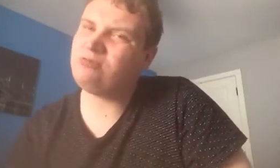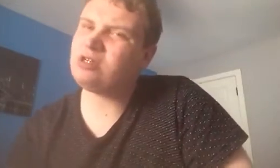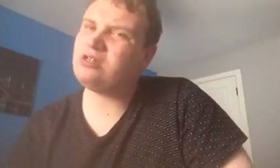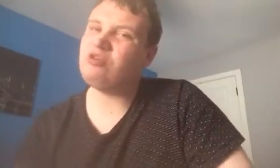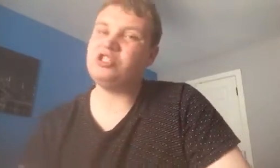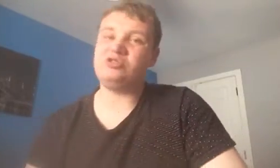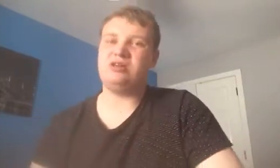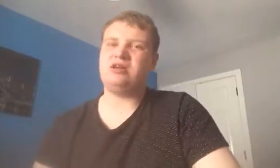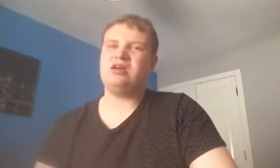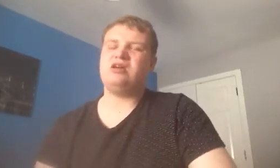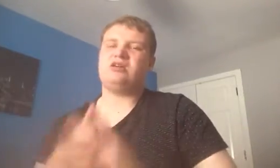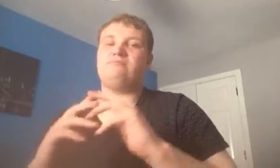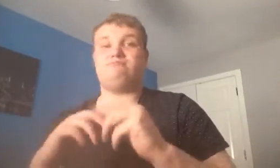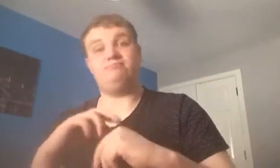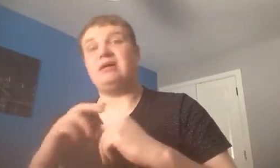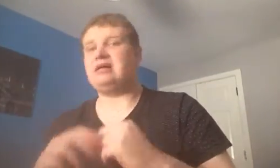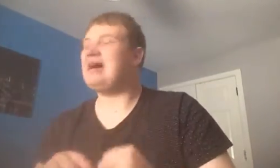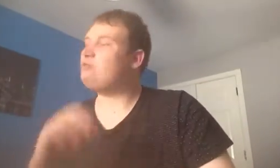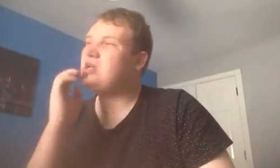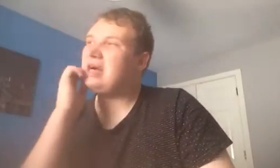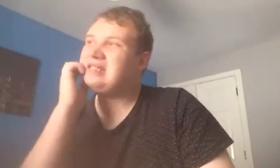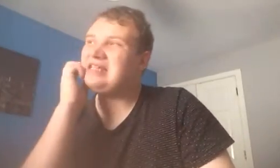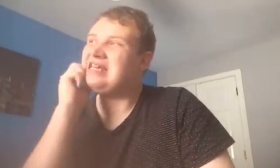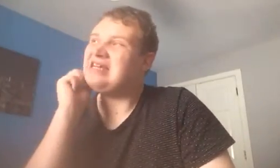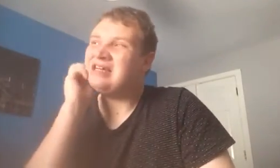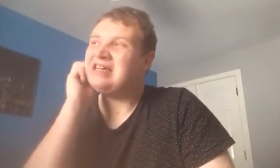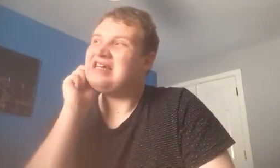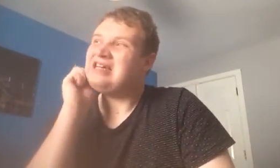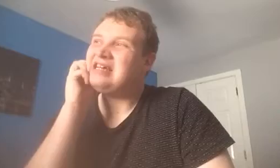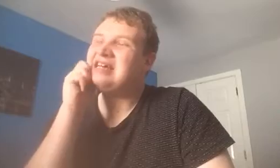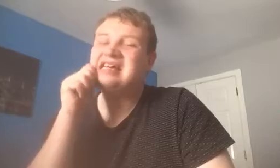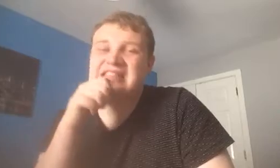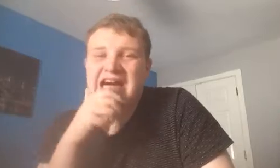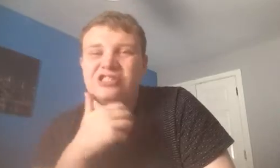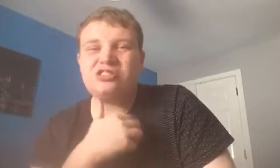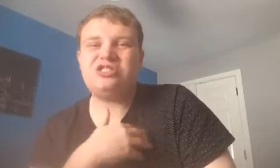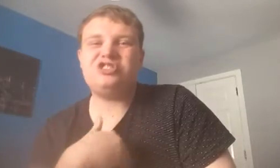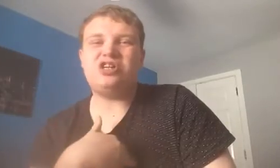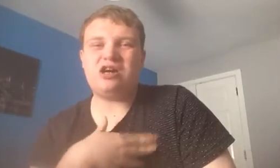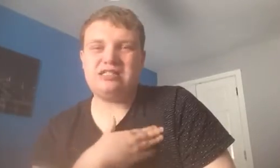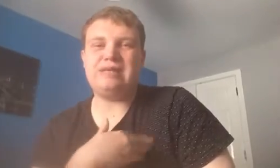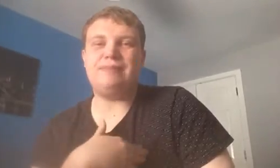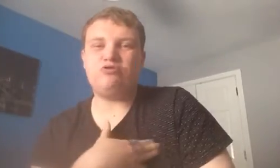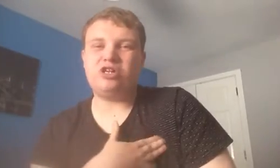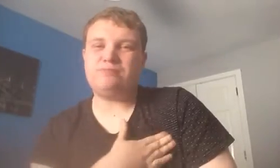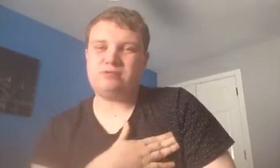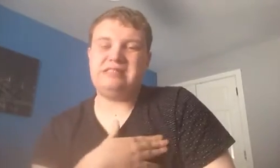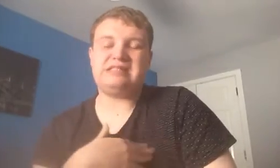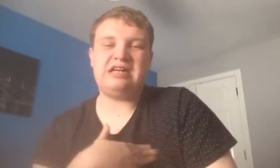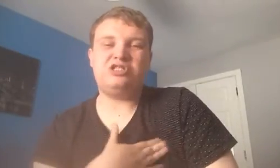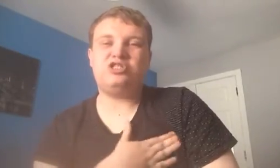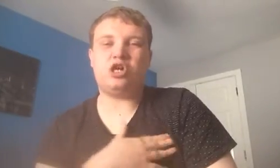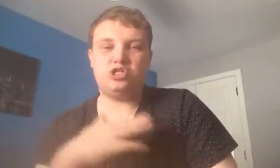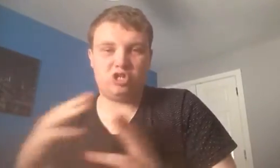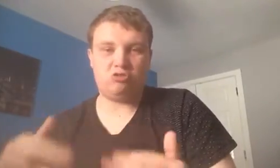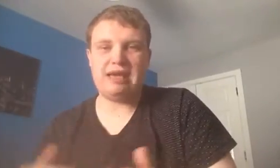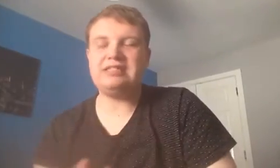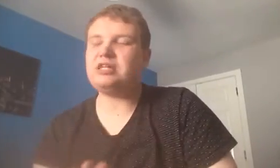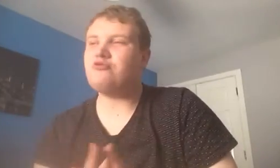rumour, which is, I'm not going to lie to you, it's actually starting to build up, it's actually starting to grow legs now.